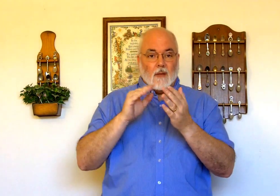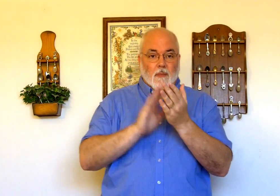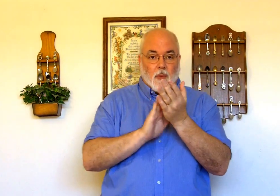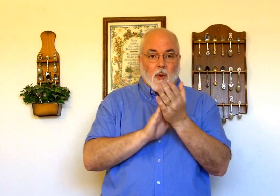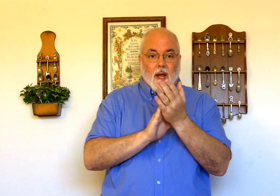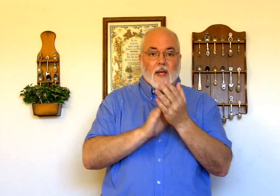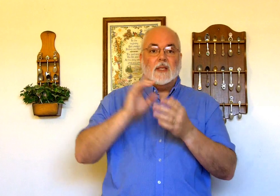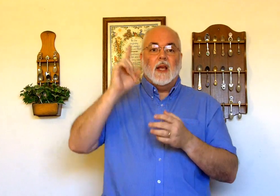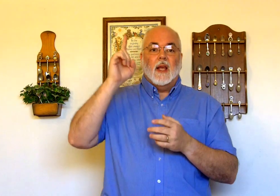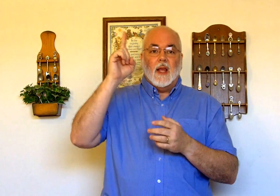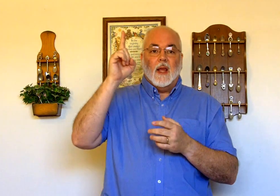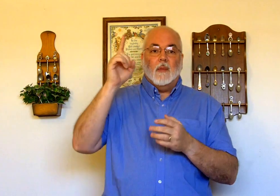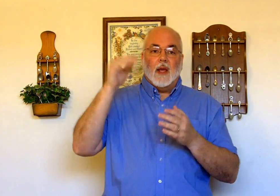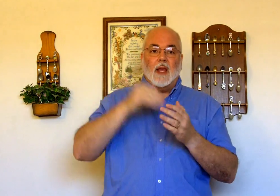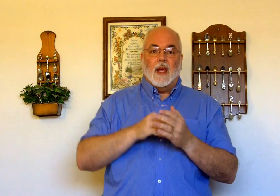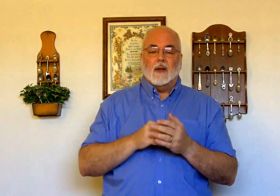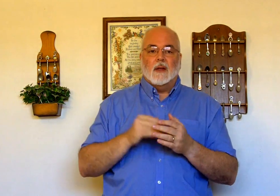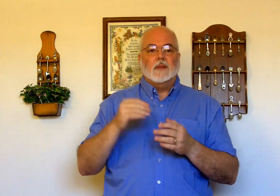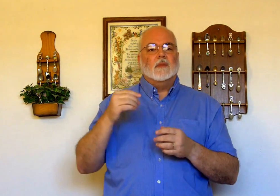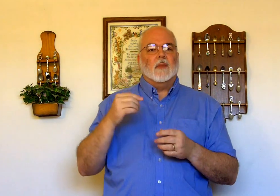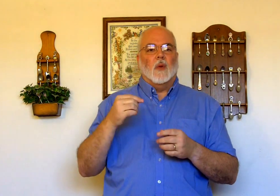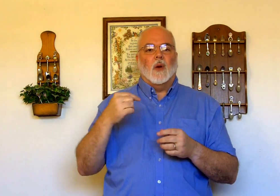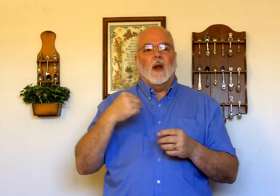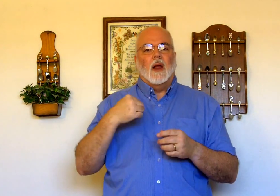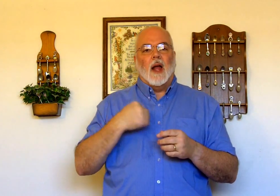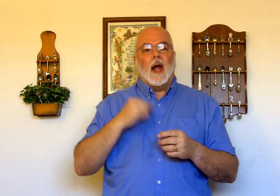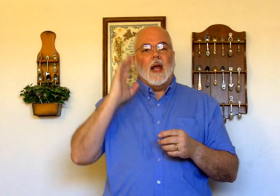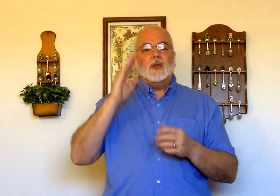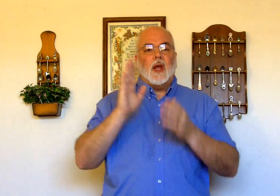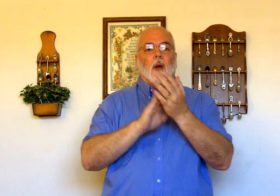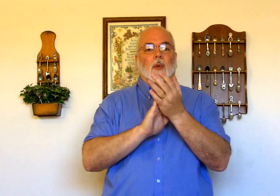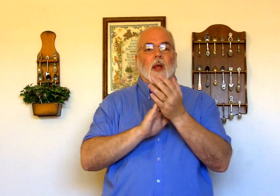praise him again or I shall praise